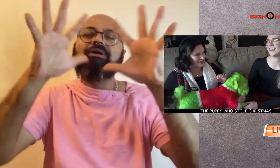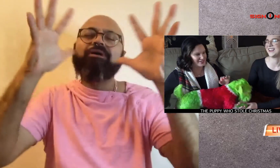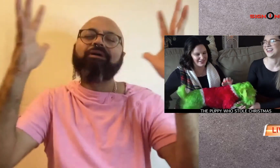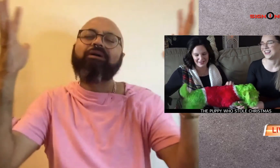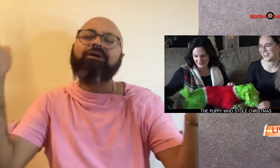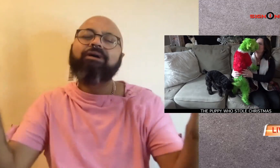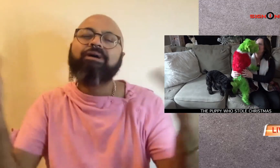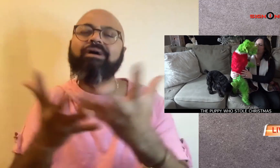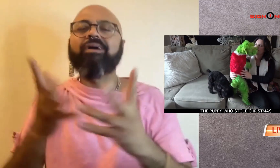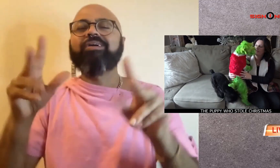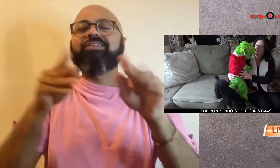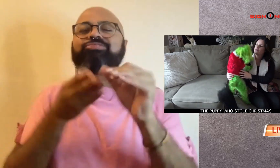social media.